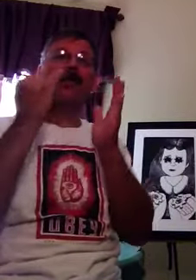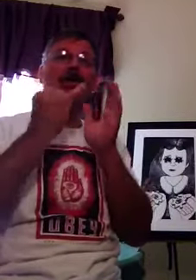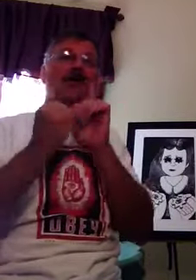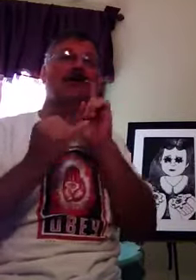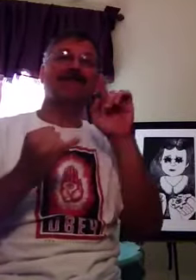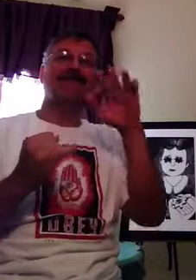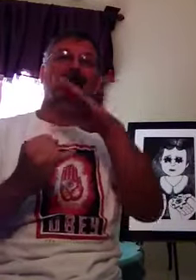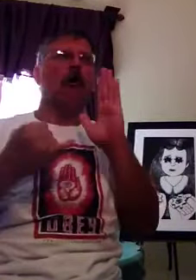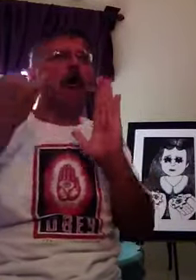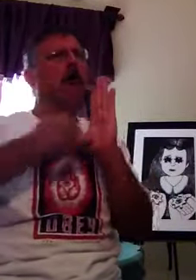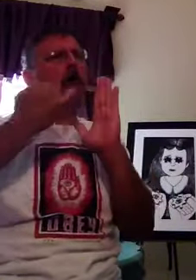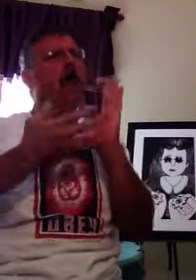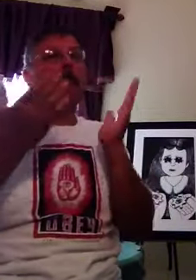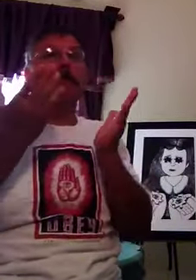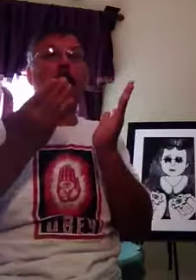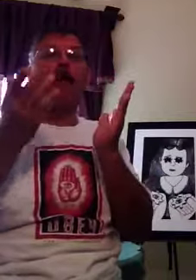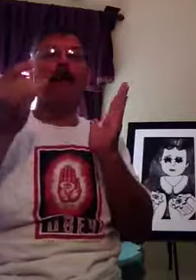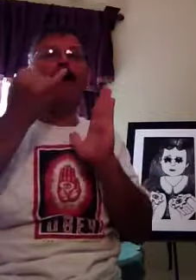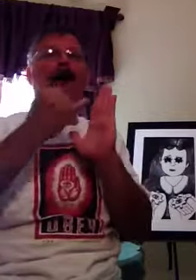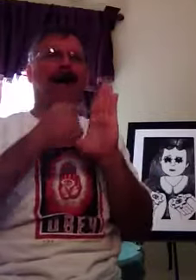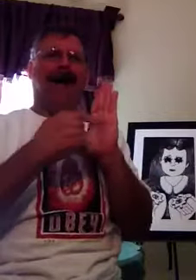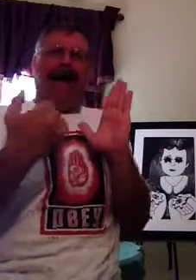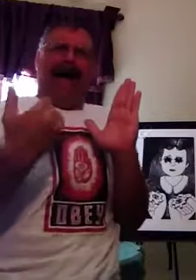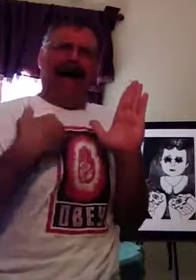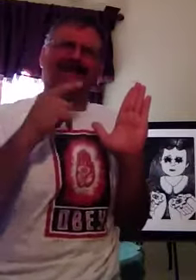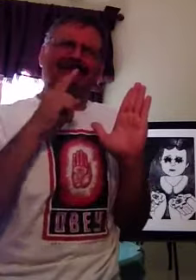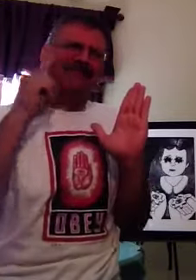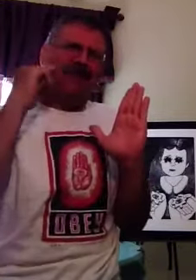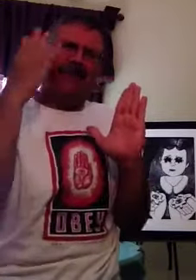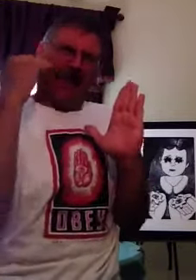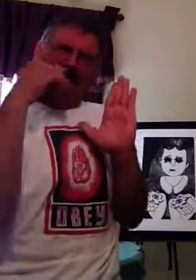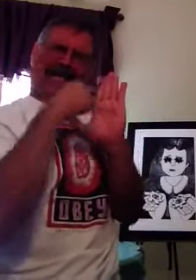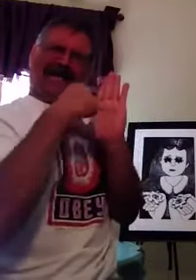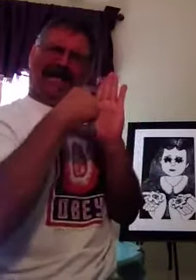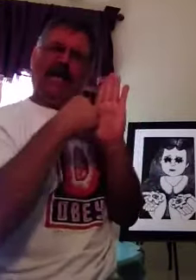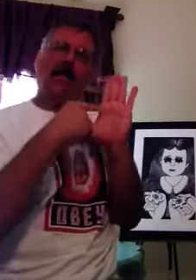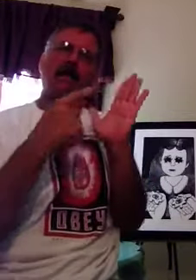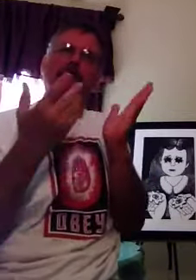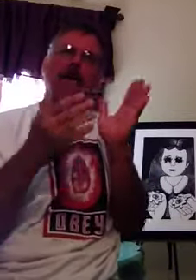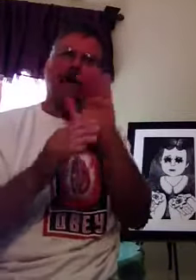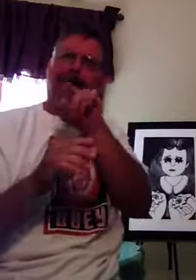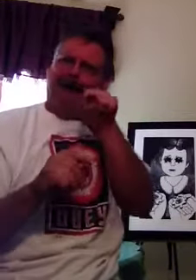I'm just gonna be I'm just be on of day.